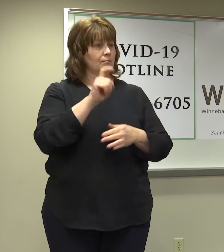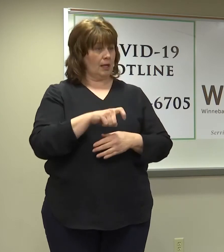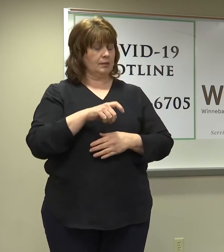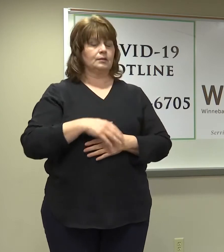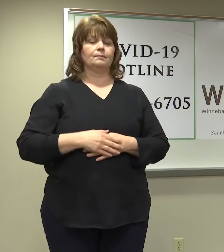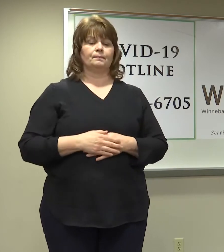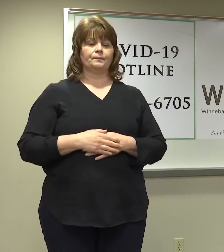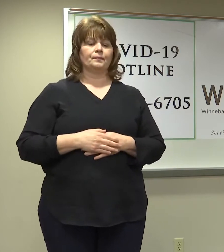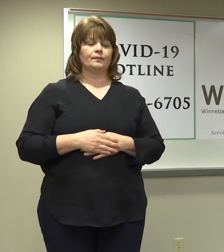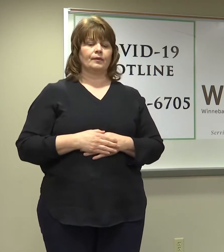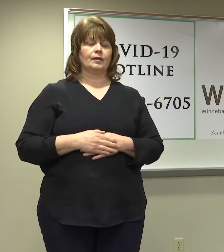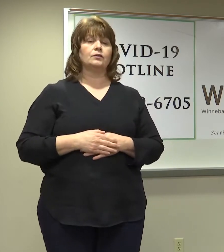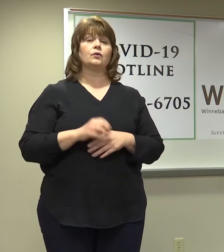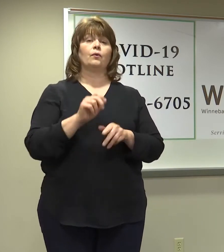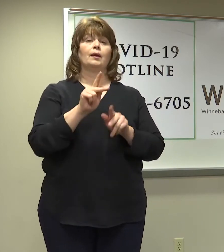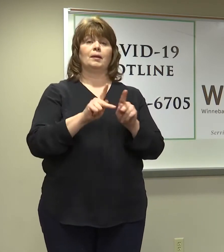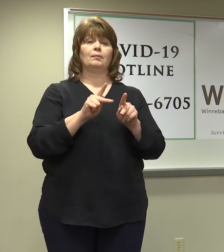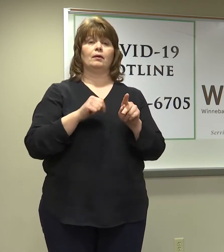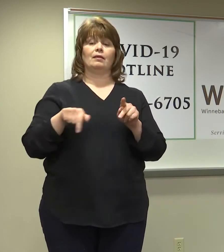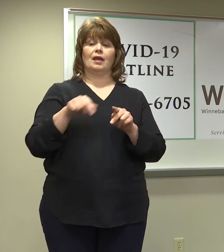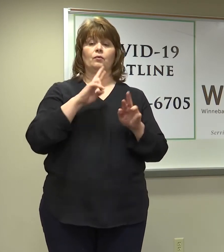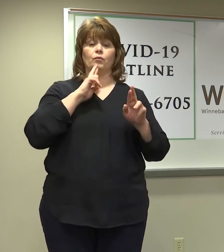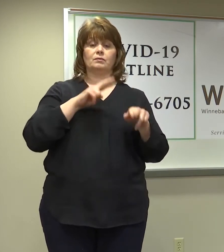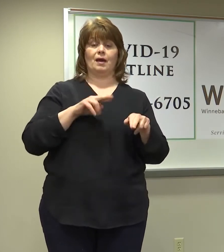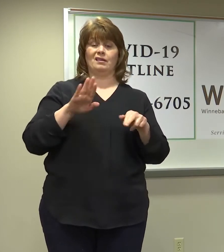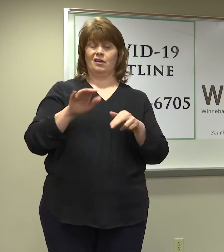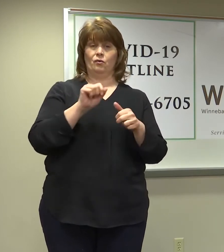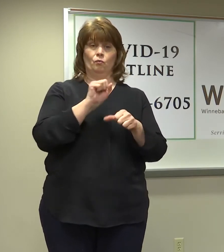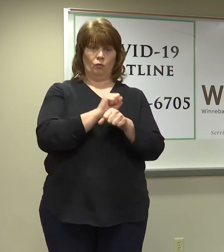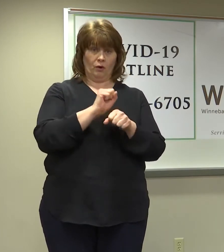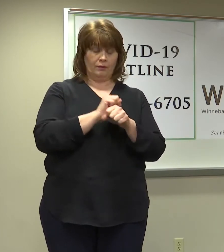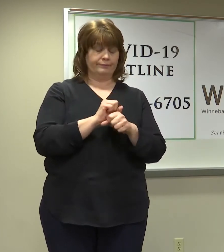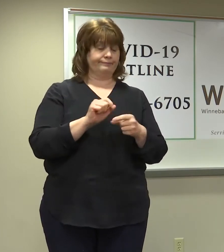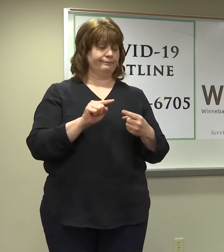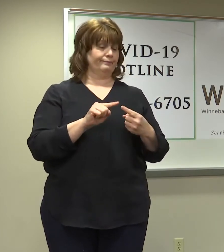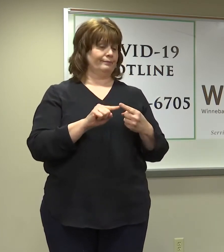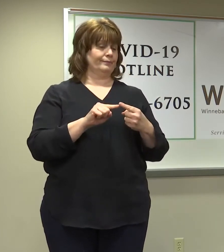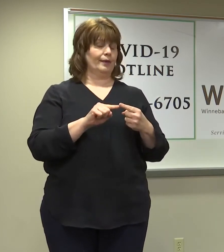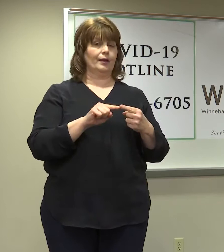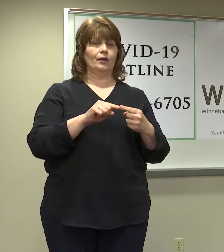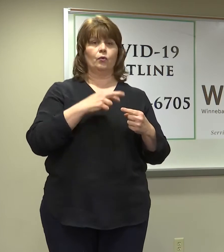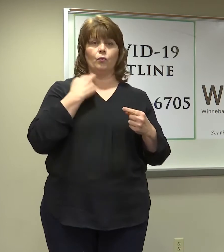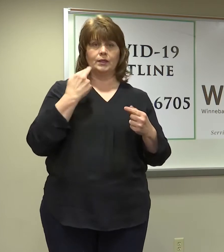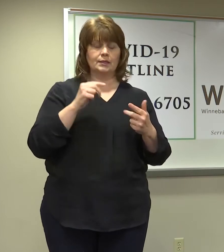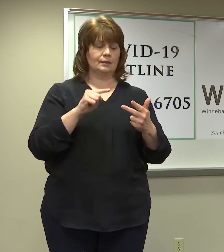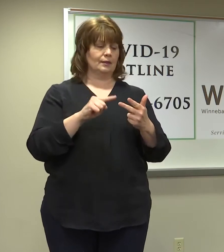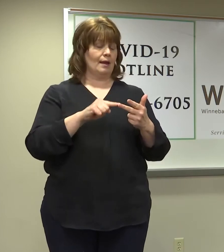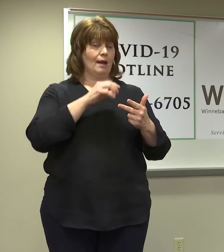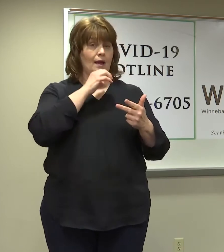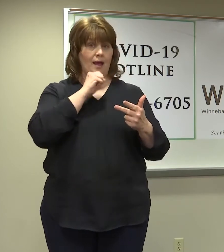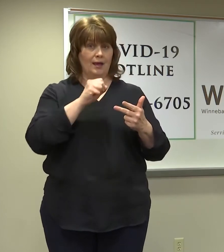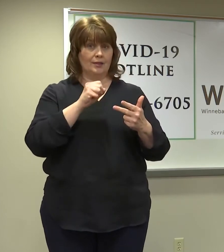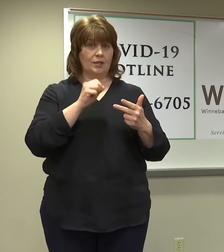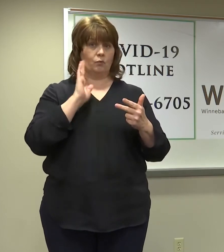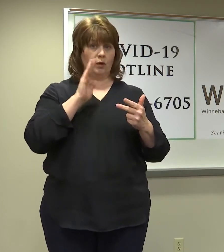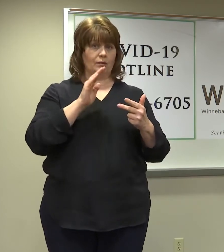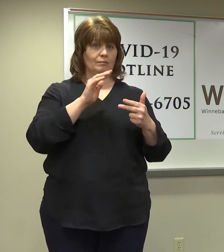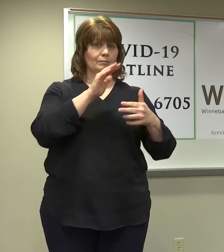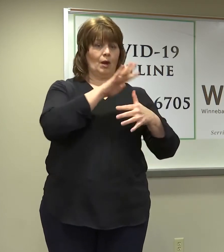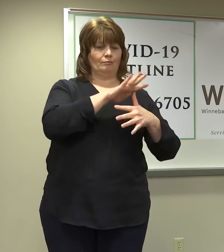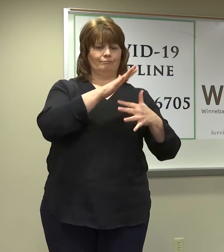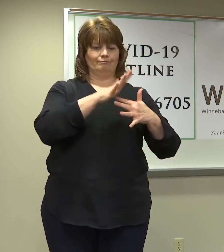on response to occupation, risk, and age, because we're all learning more about the phases and who and what is in each phase.